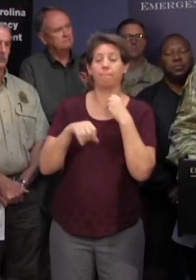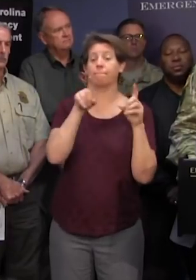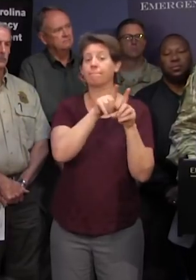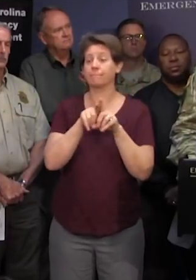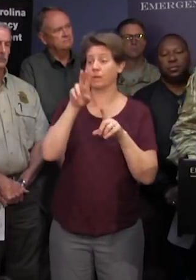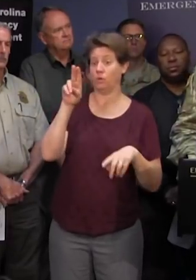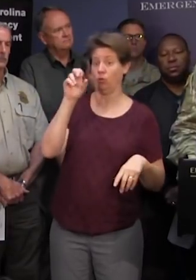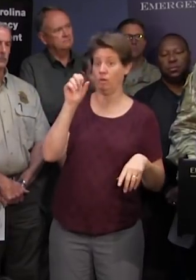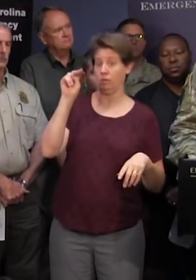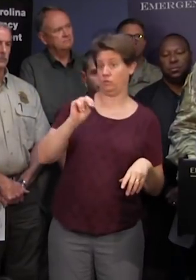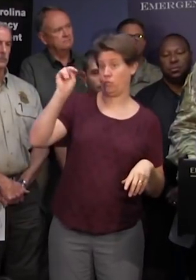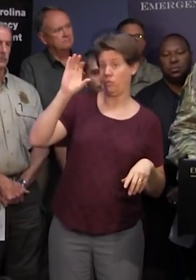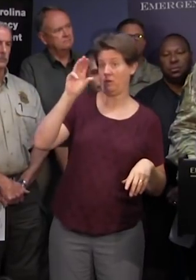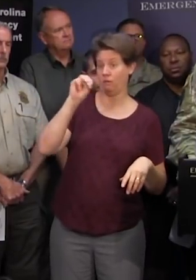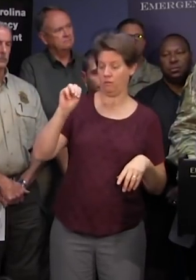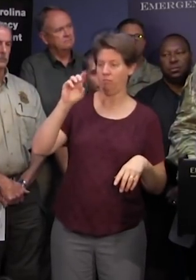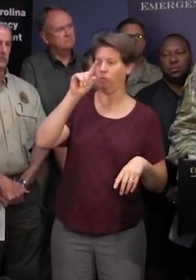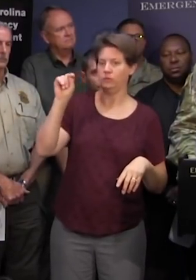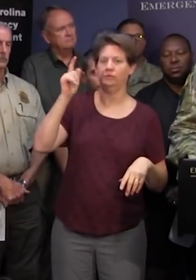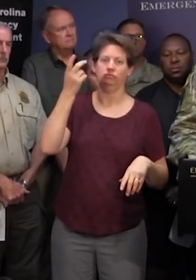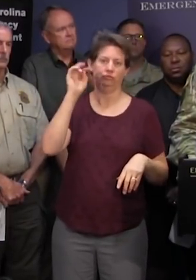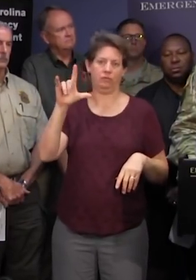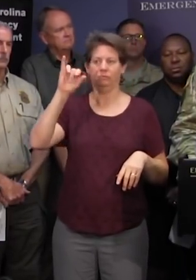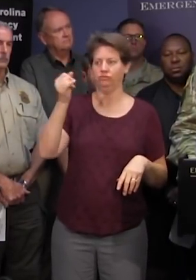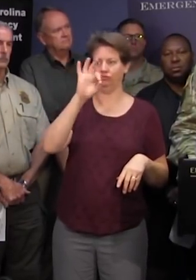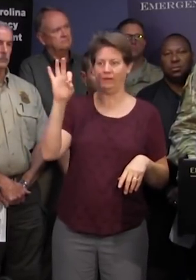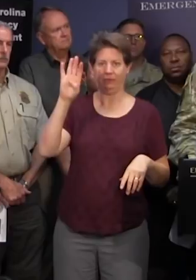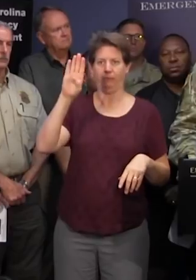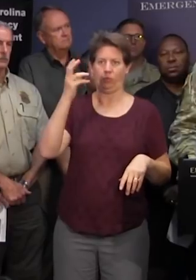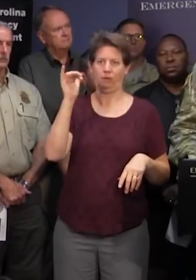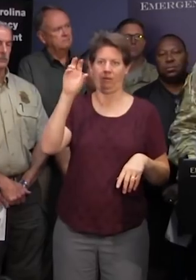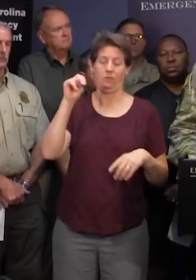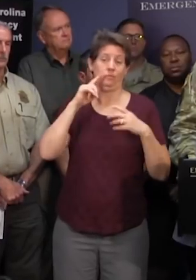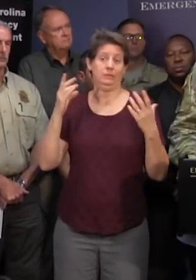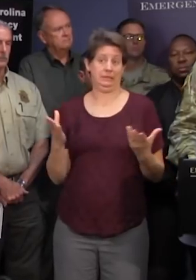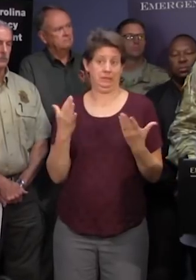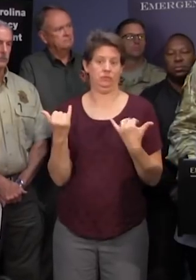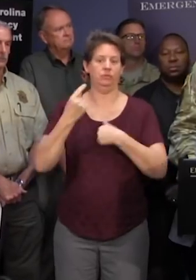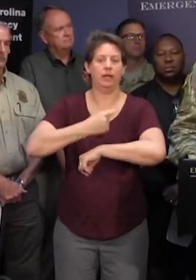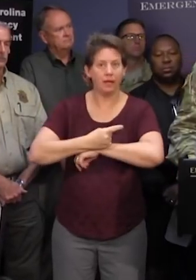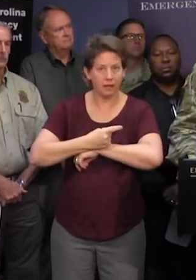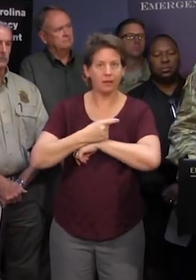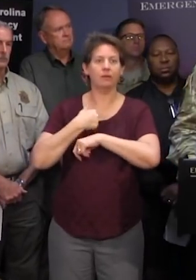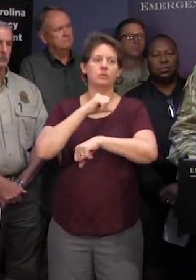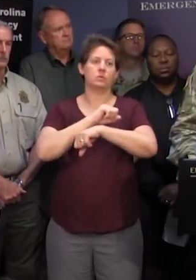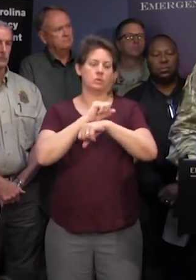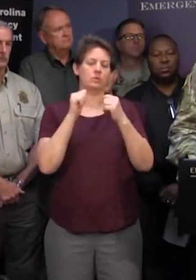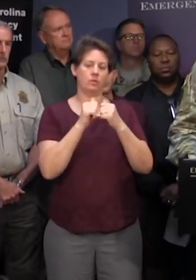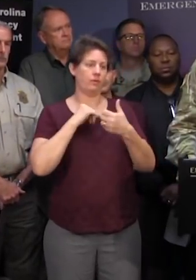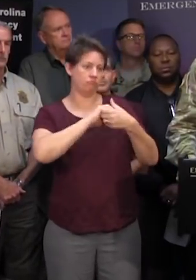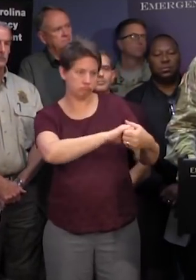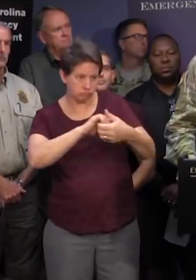northcom commander there uh... general uh... jeff buchanan was here today we have been working with our active duty counterparts